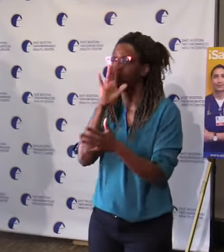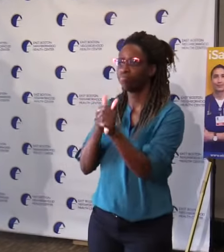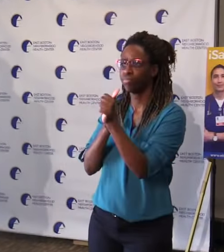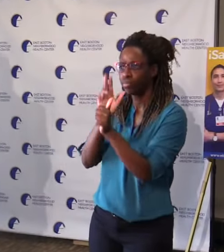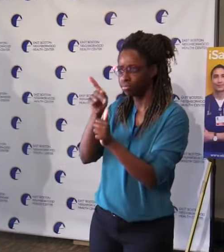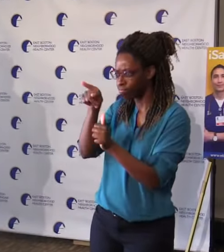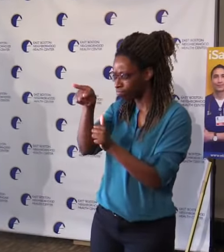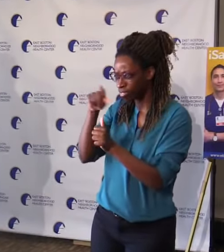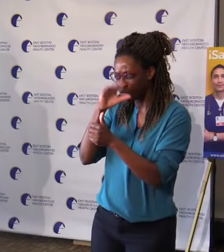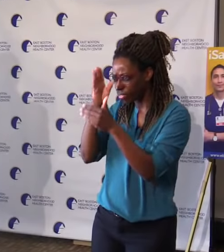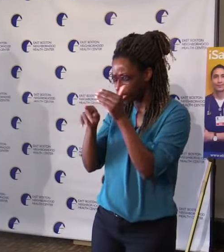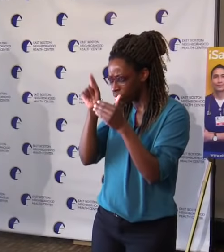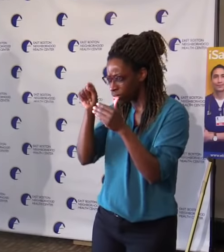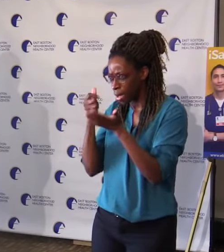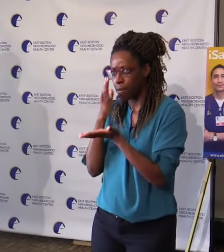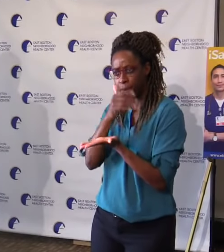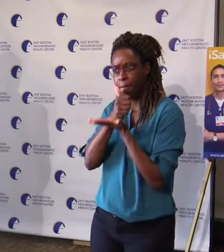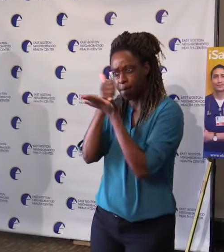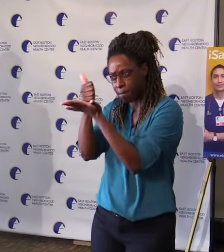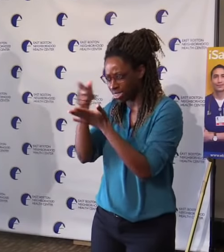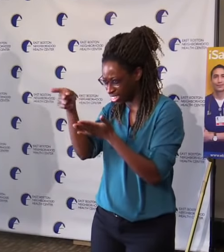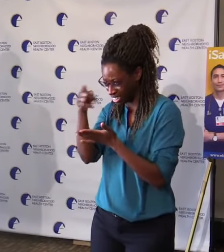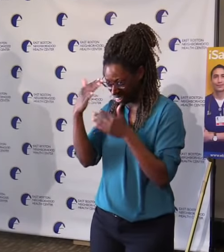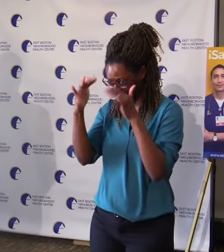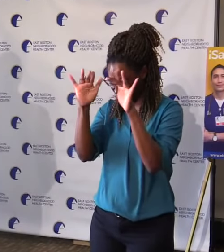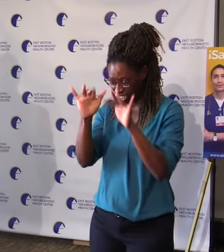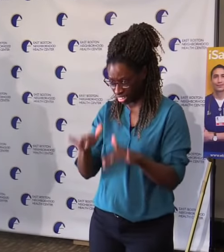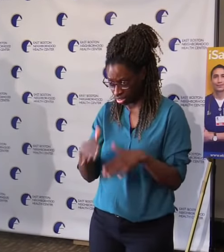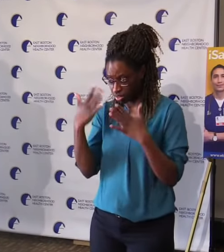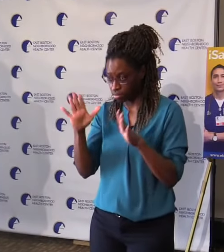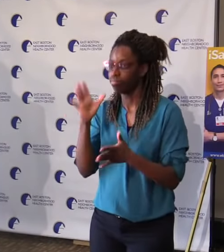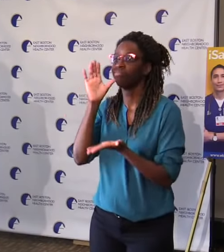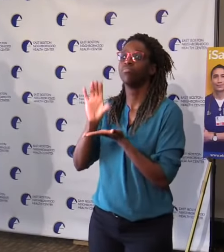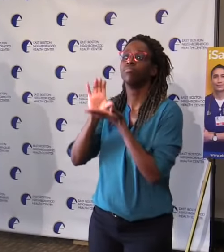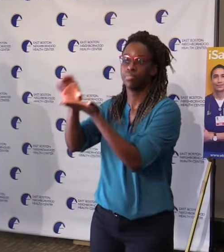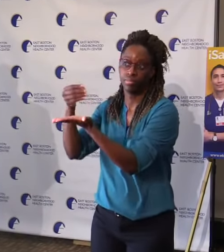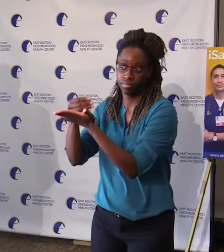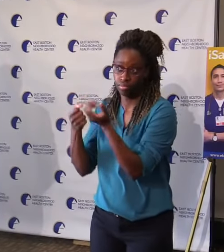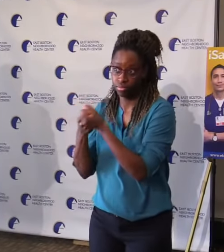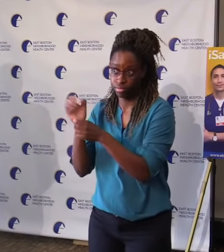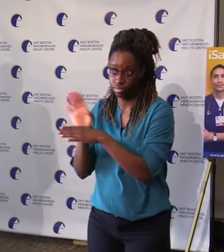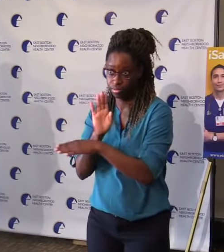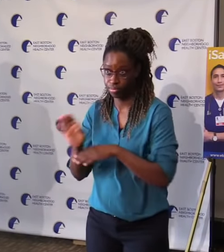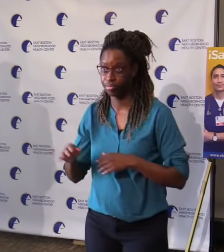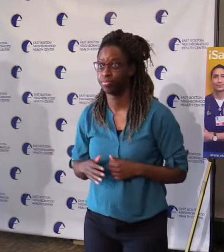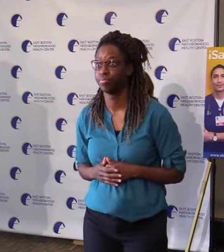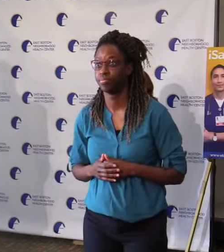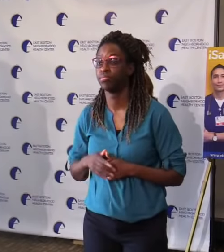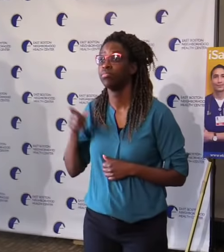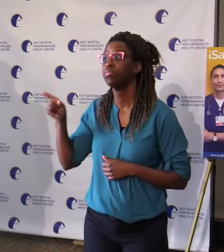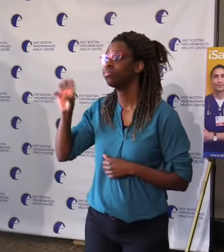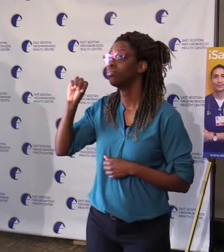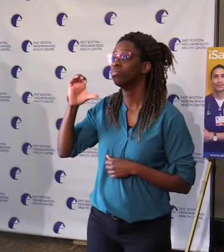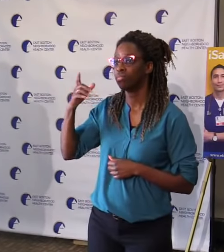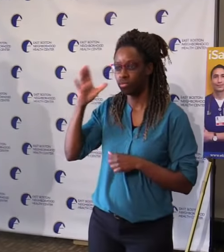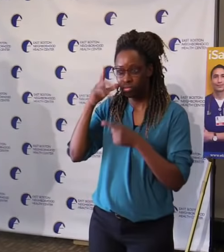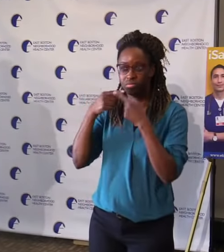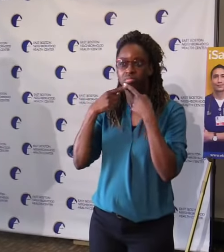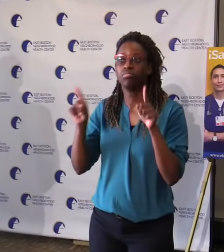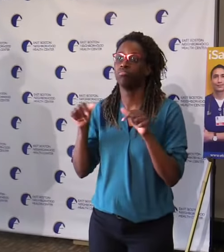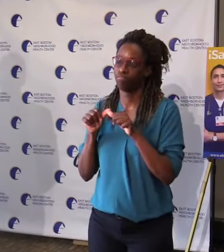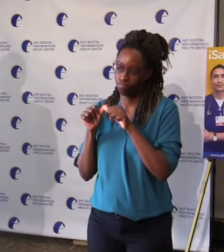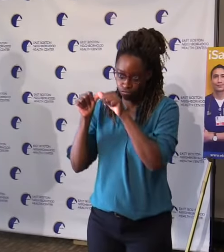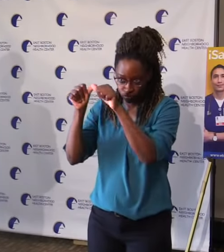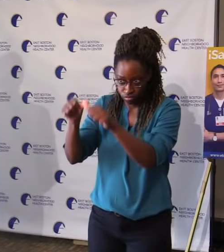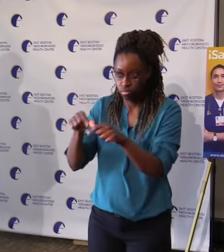grant. And we'll continue to make weekly announcements on this until the program runs out of money. Before I turn it over to Mike Curry, want to